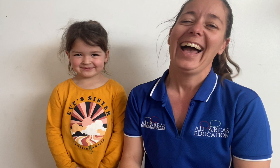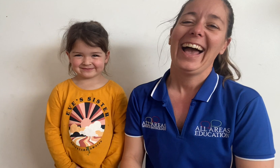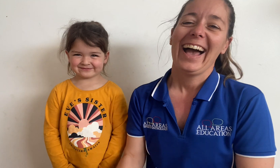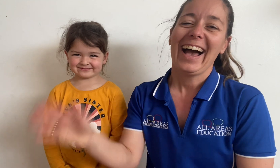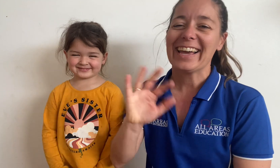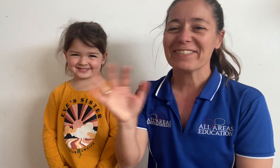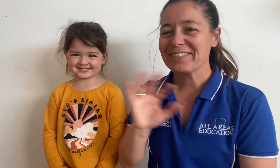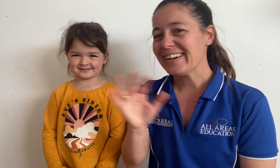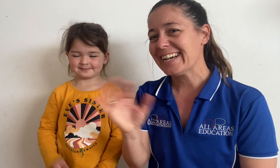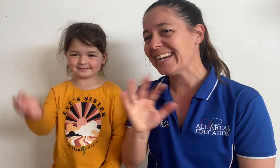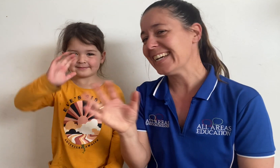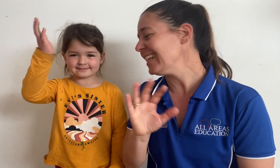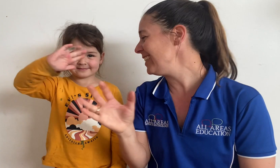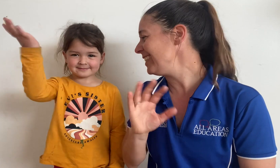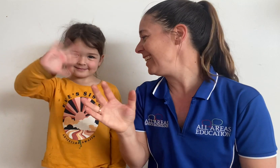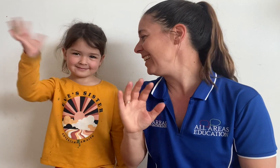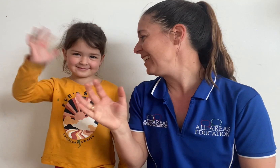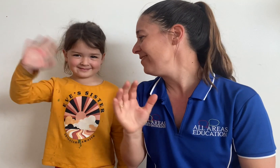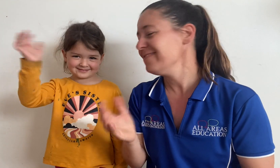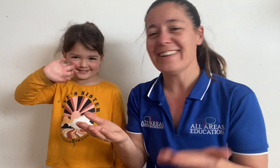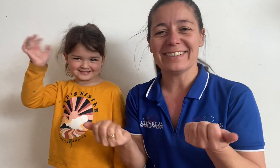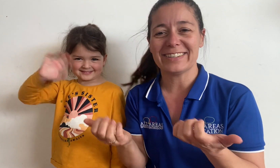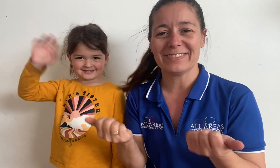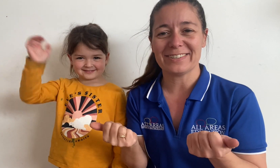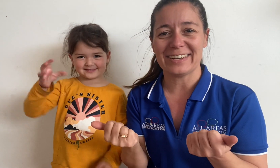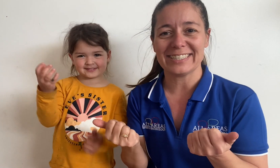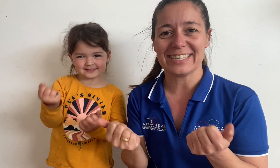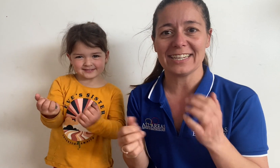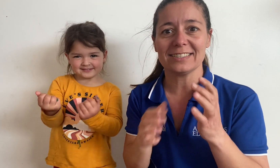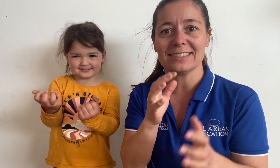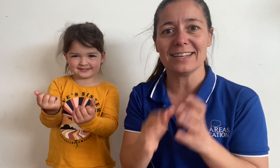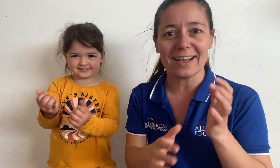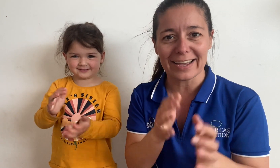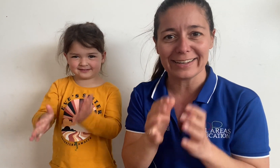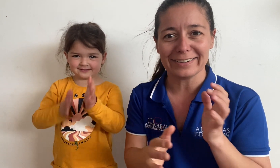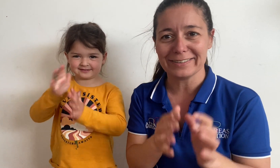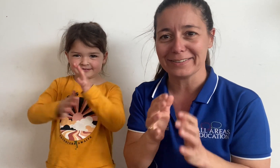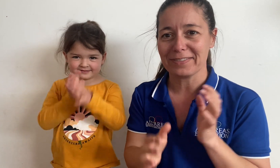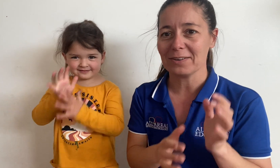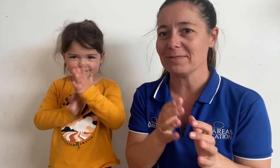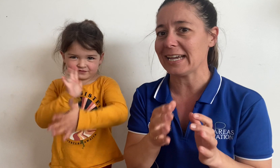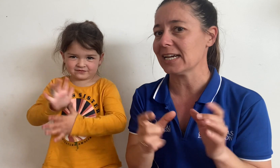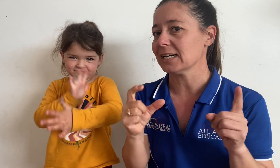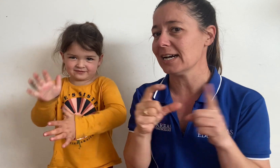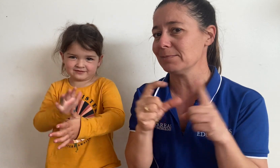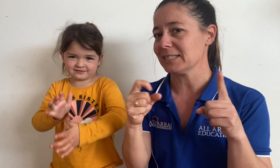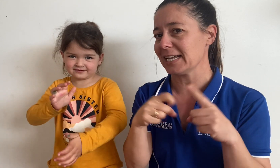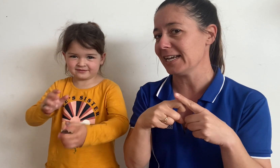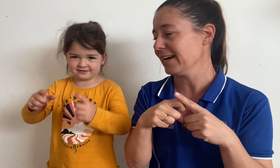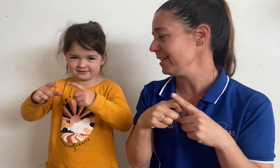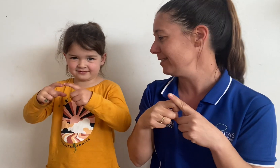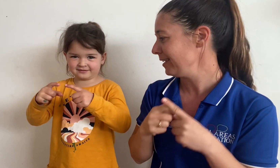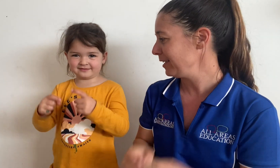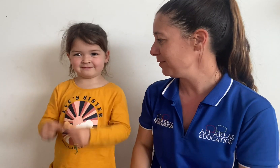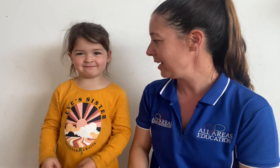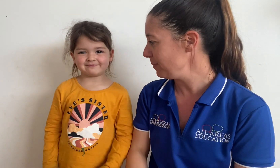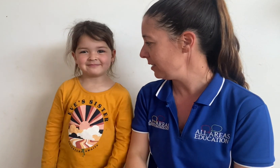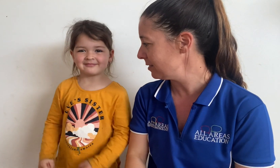hi everyone welcome to wednesday's sign of the week i'm danika and your name is